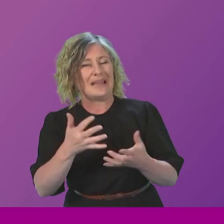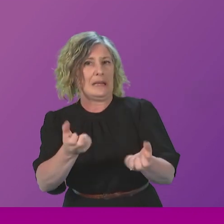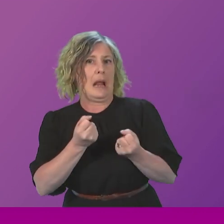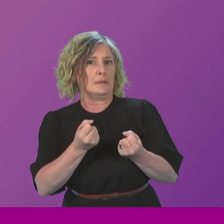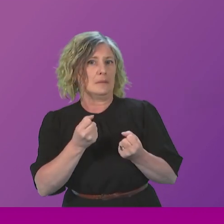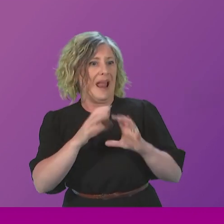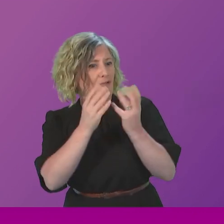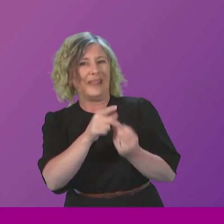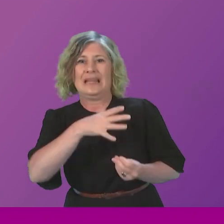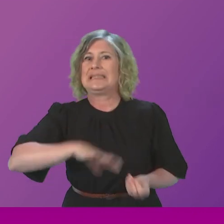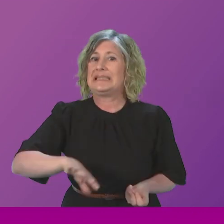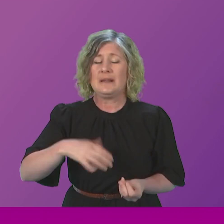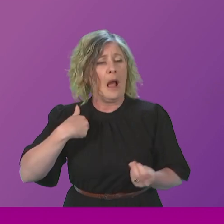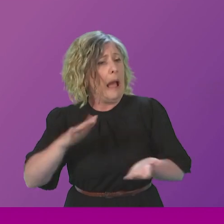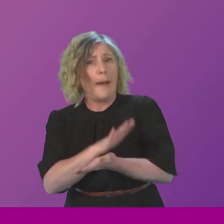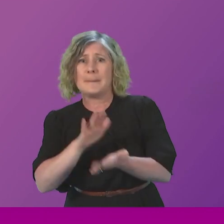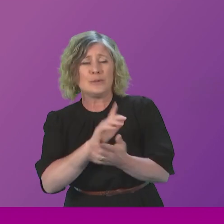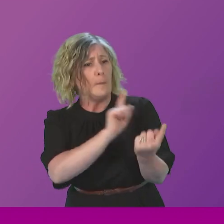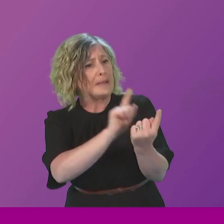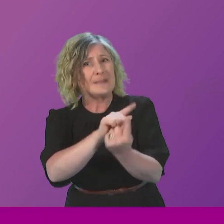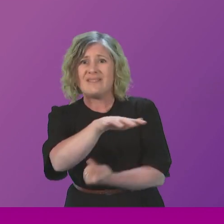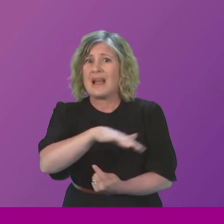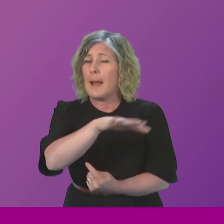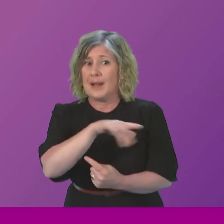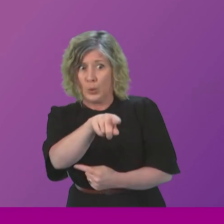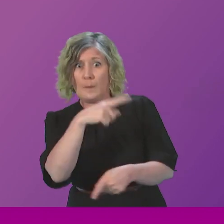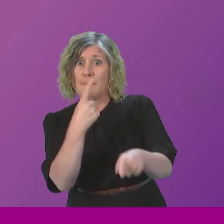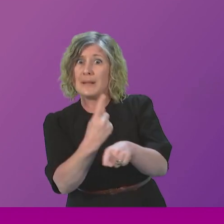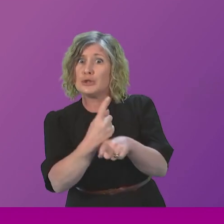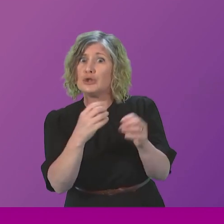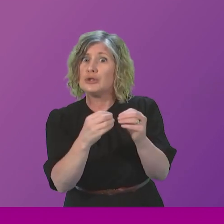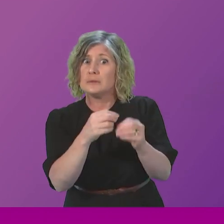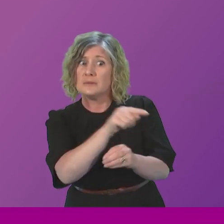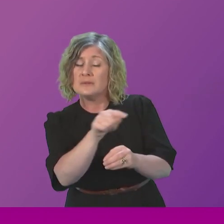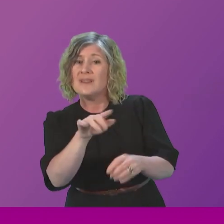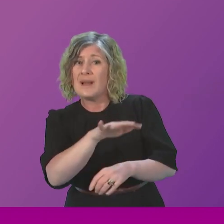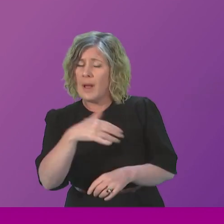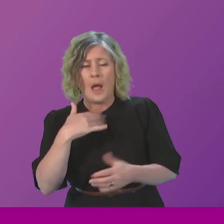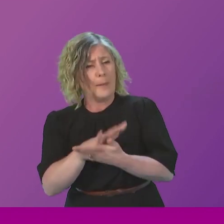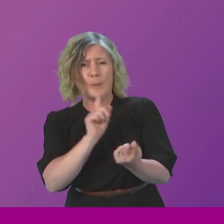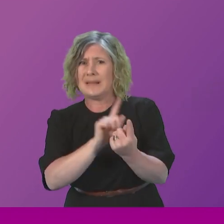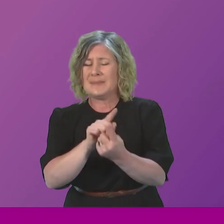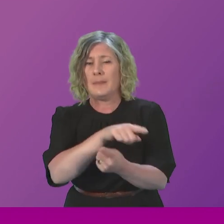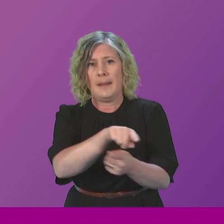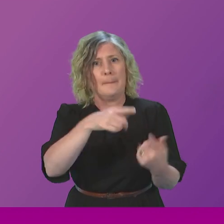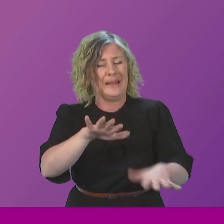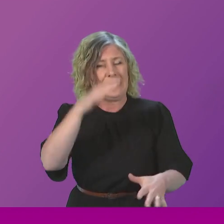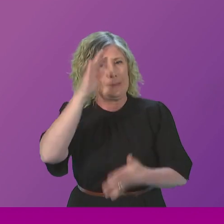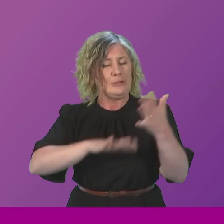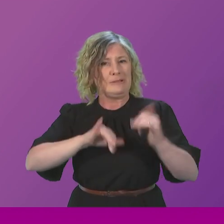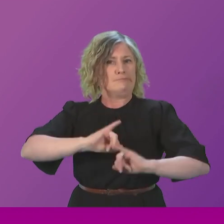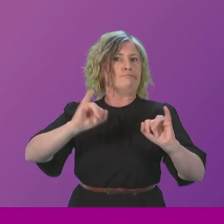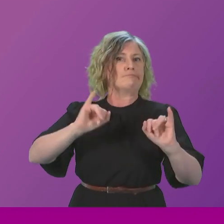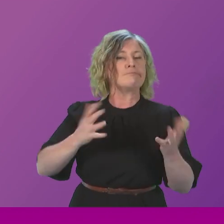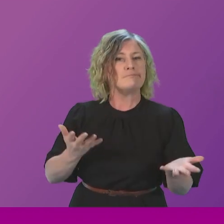to meet with the families that Anas Awar mentions that have undoubtedly been affected by where that failure has happened. Question number three,